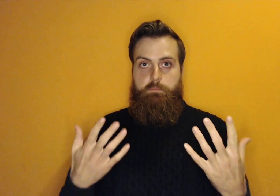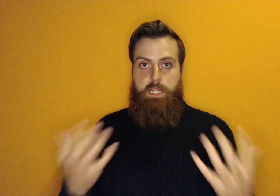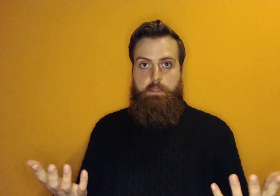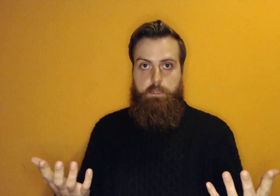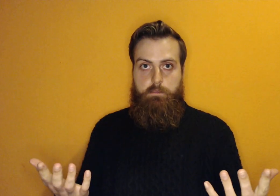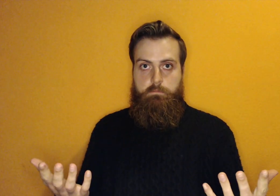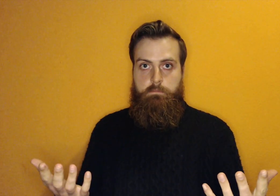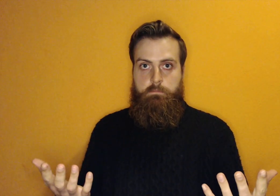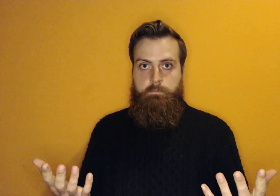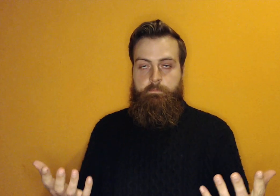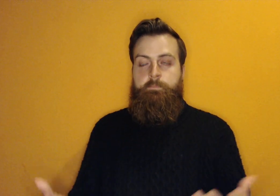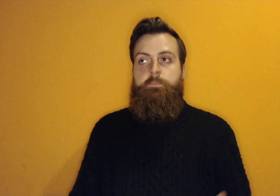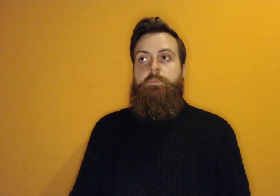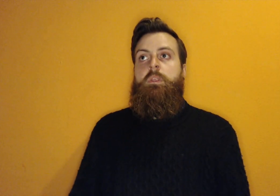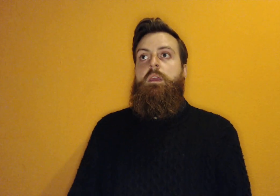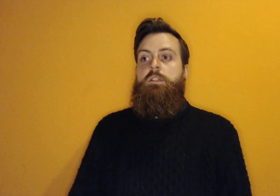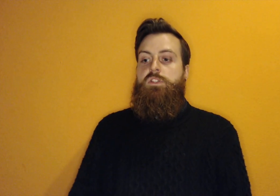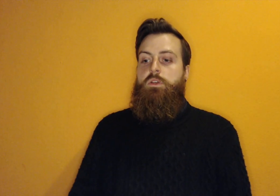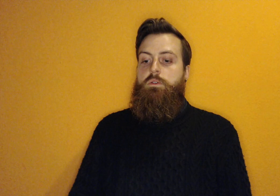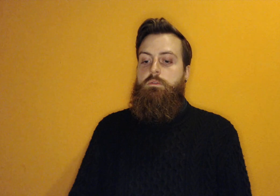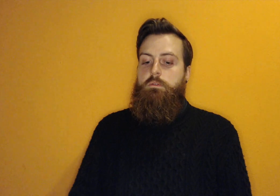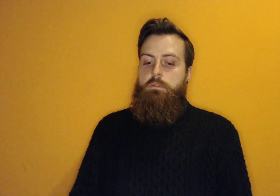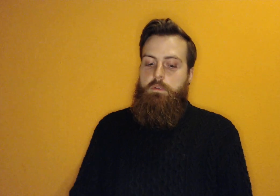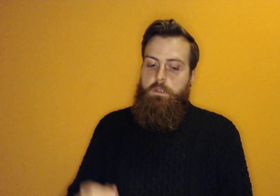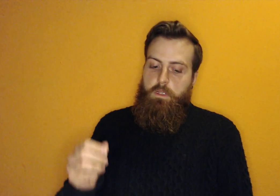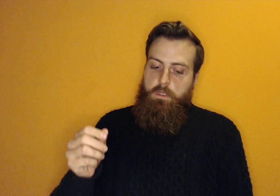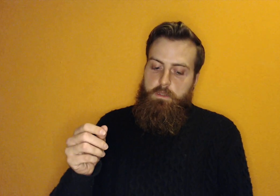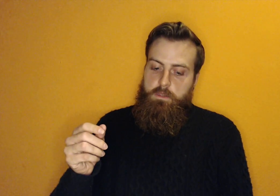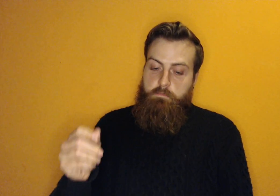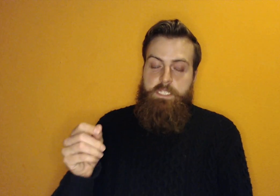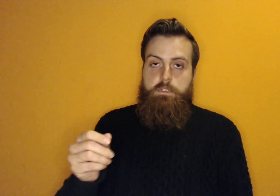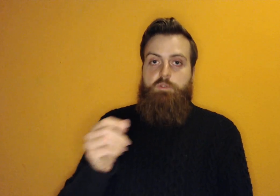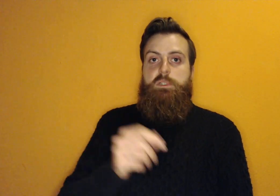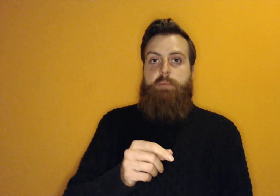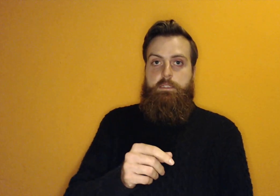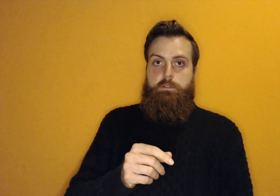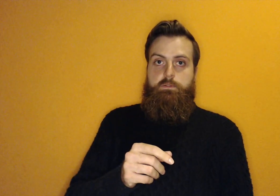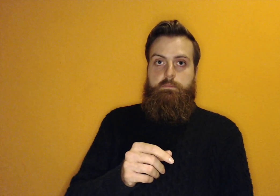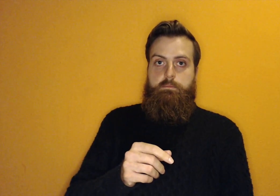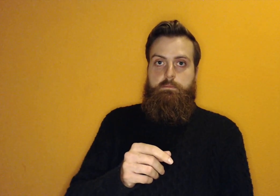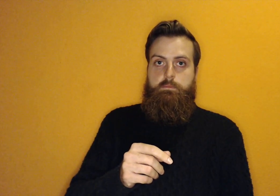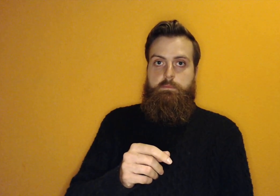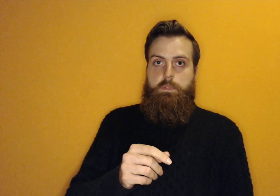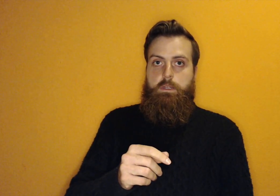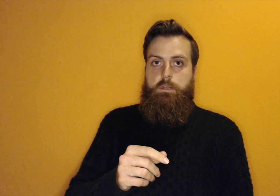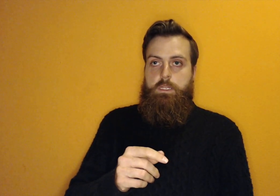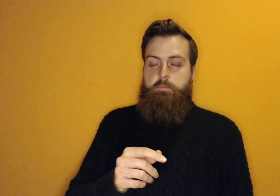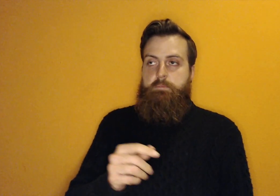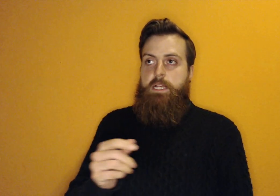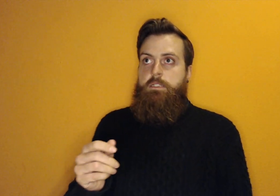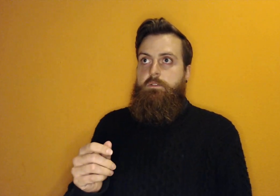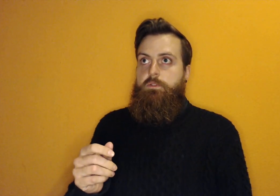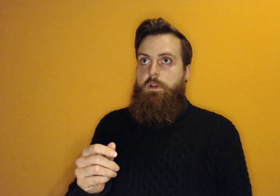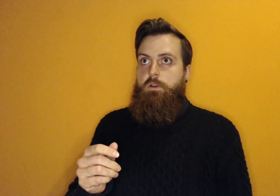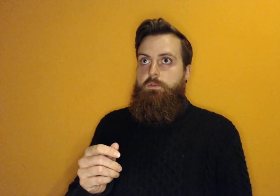being there. And so the mystical perspective, the perspective of